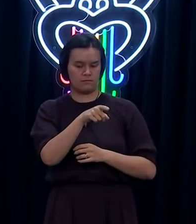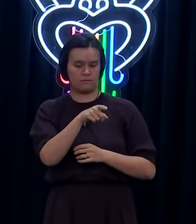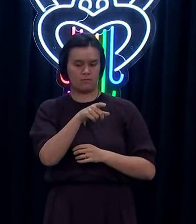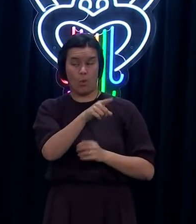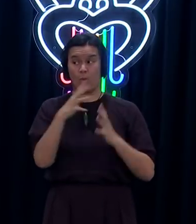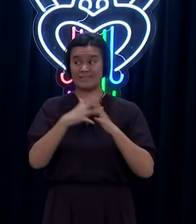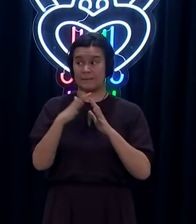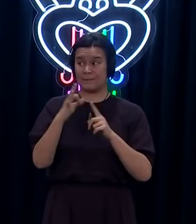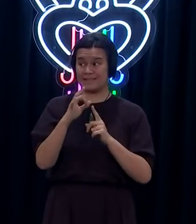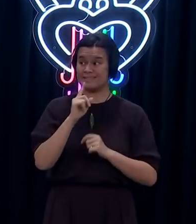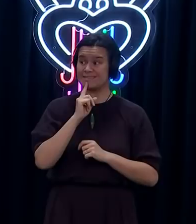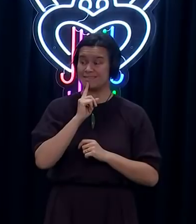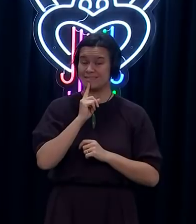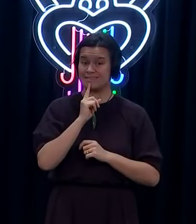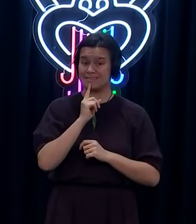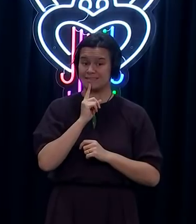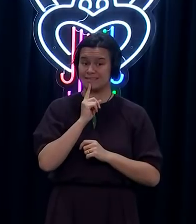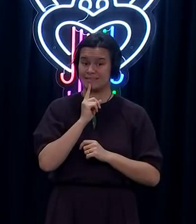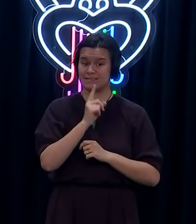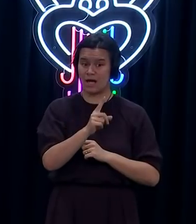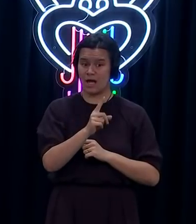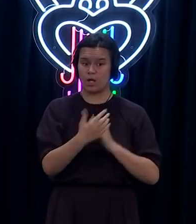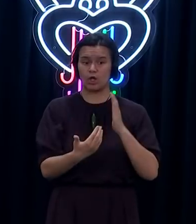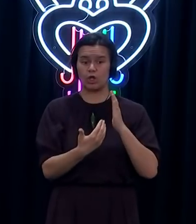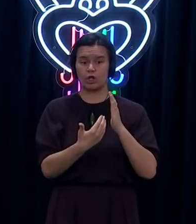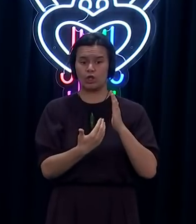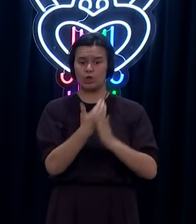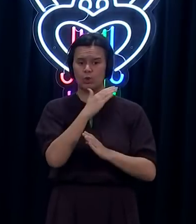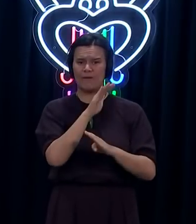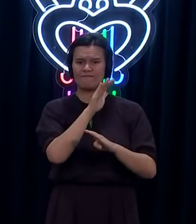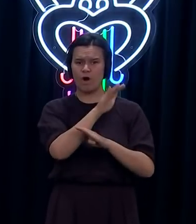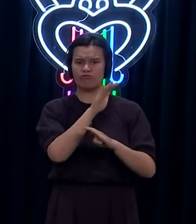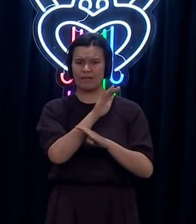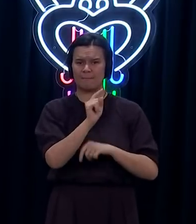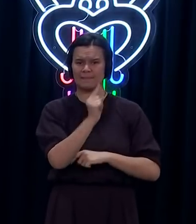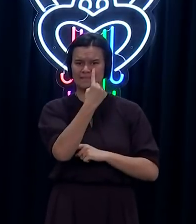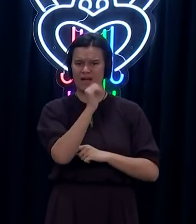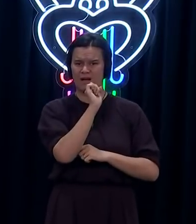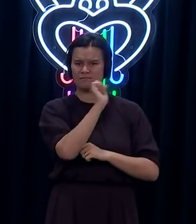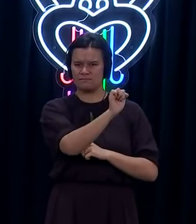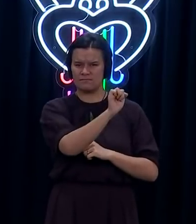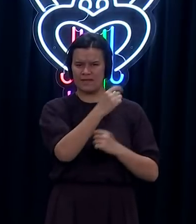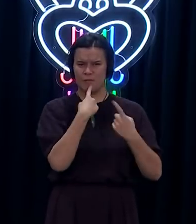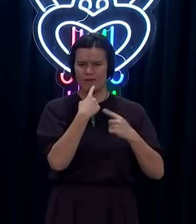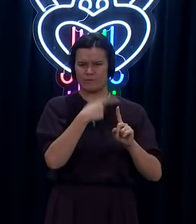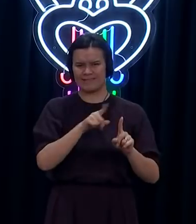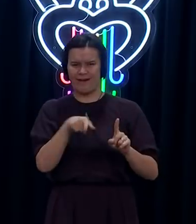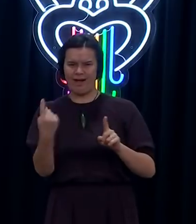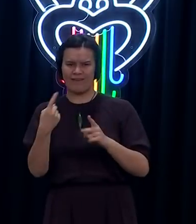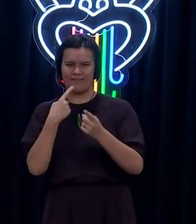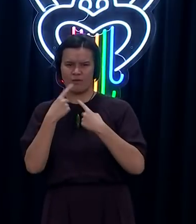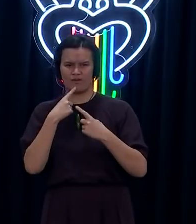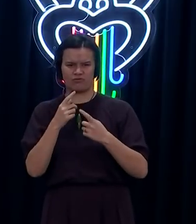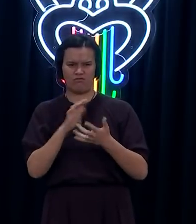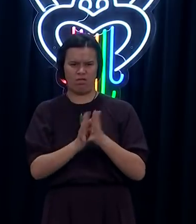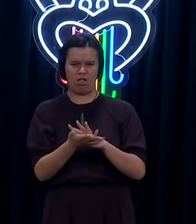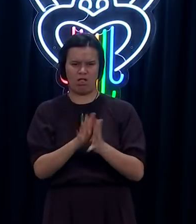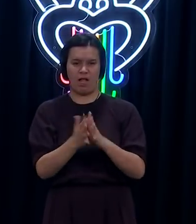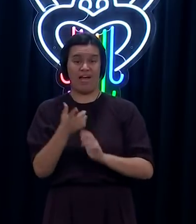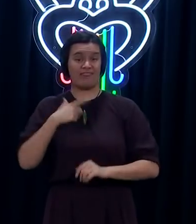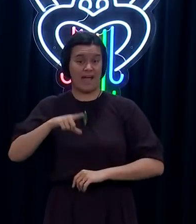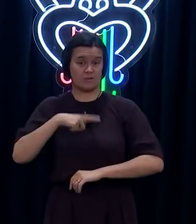reduced defence spending and the new foreign minister's direction? No, unless he considers those signals to be legislation we've had since the mid